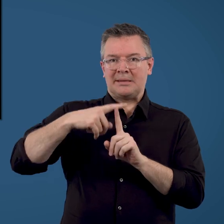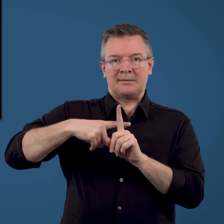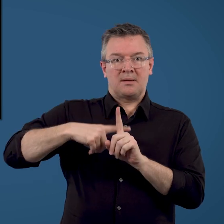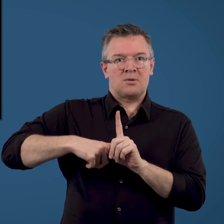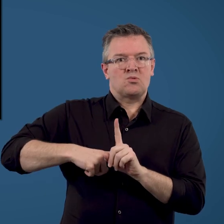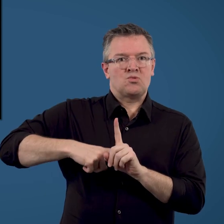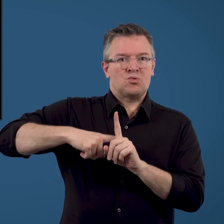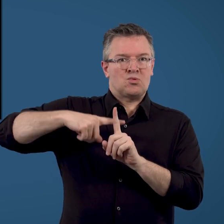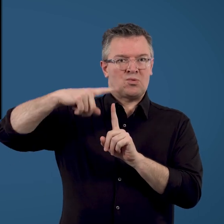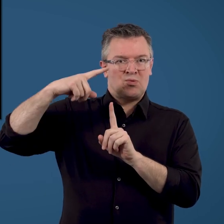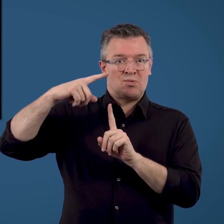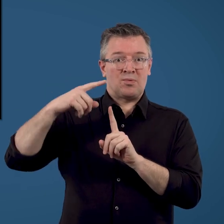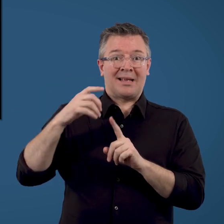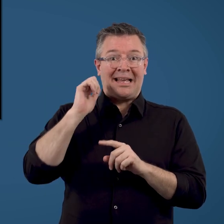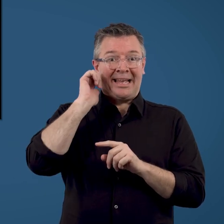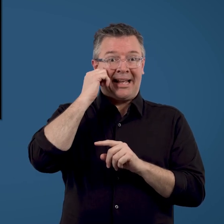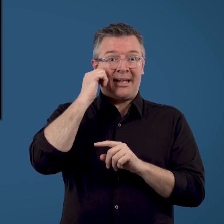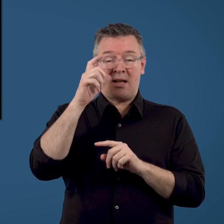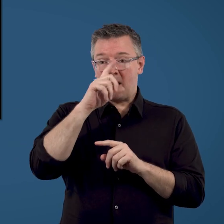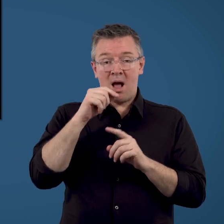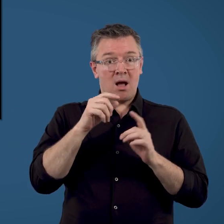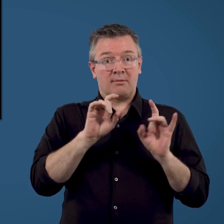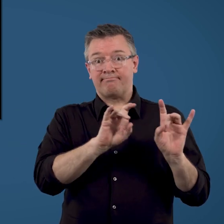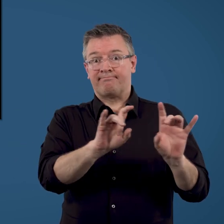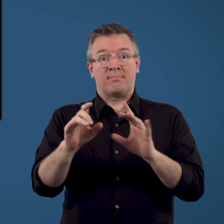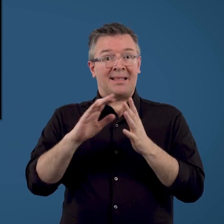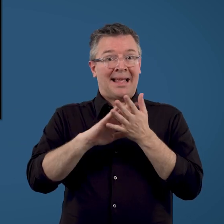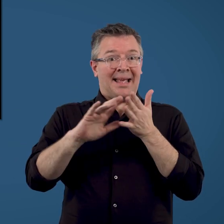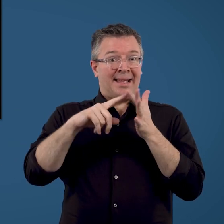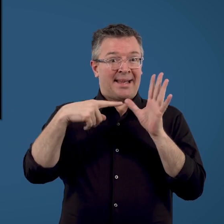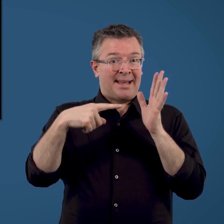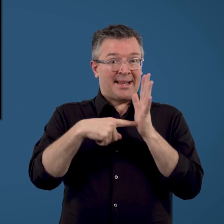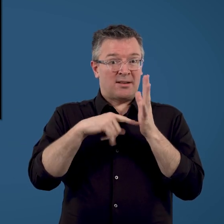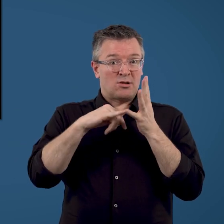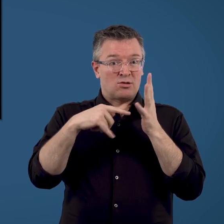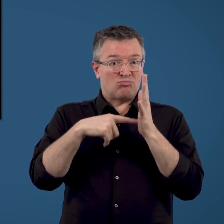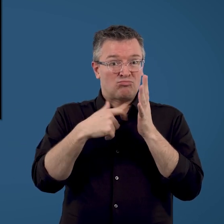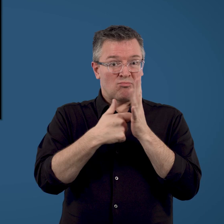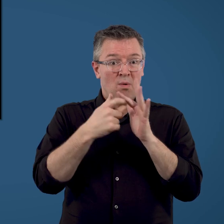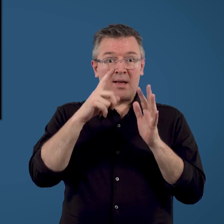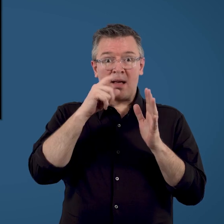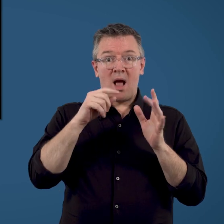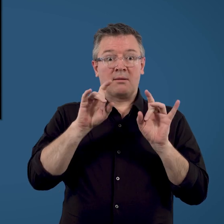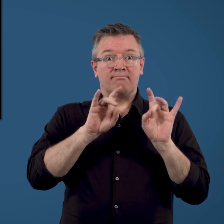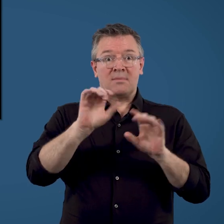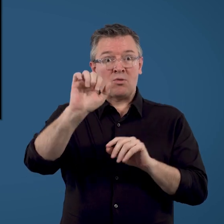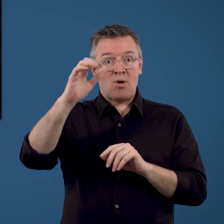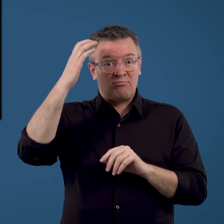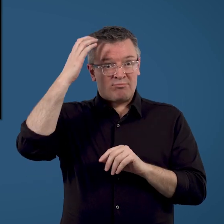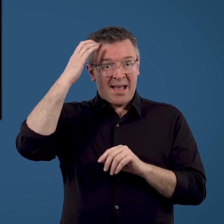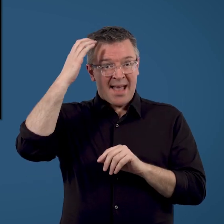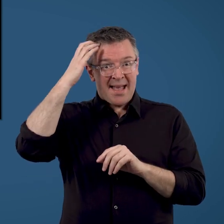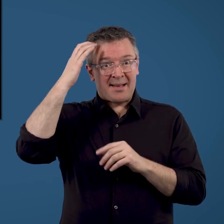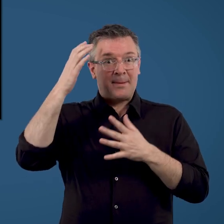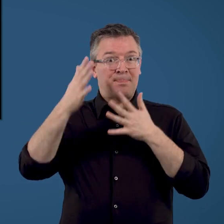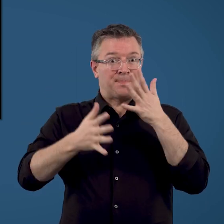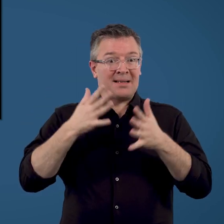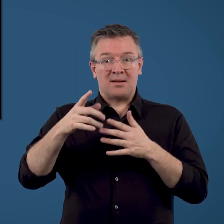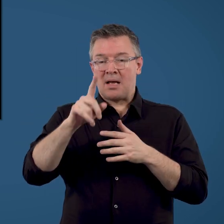temperature. Radiant heat can cause the rapid onset of heat stroke. Heat stroke damages your brain, meaning